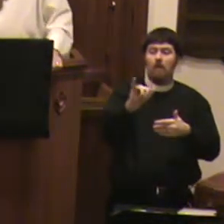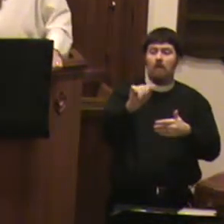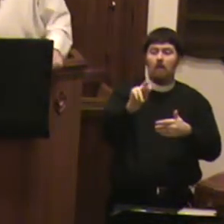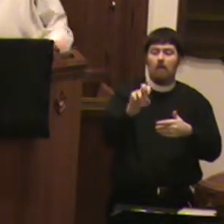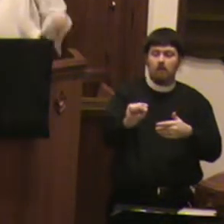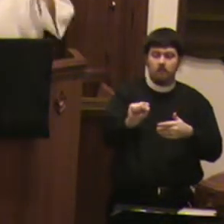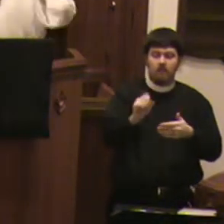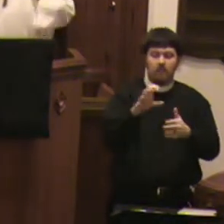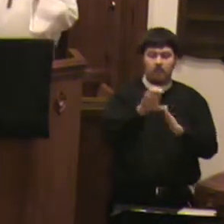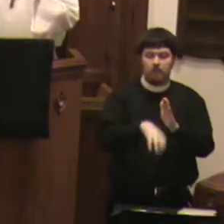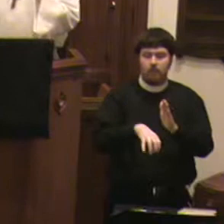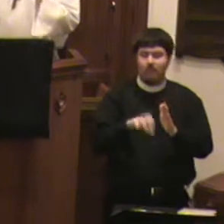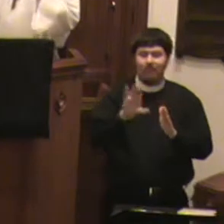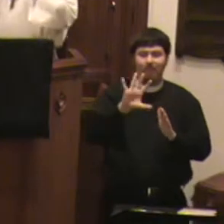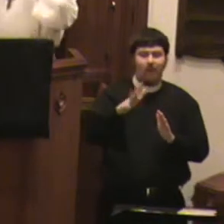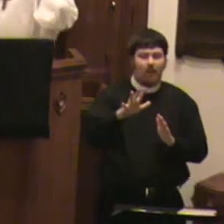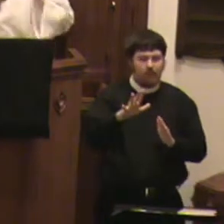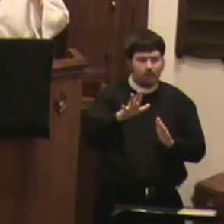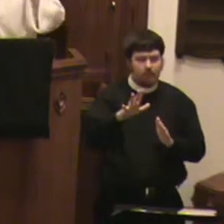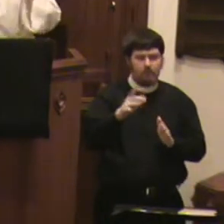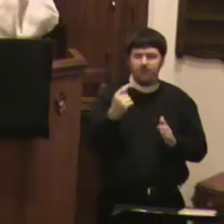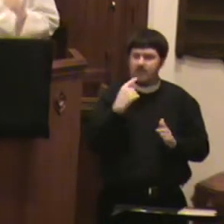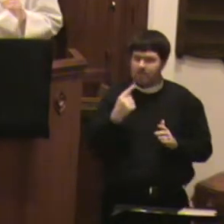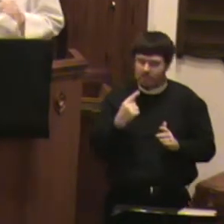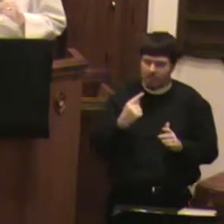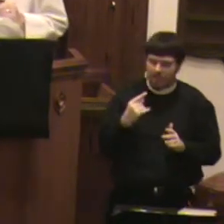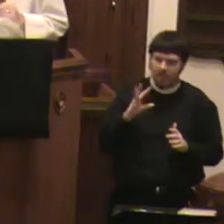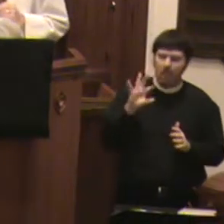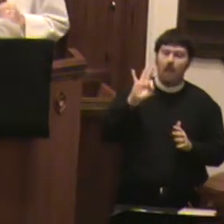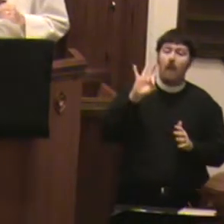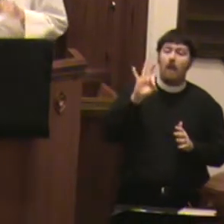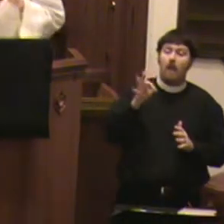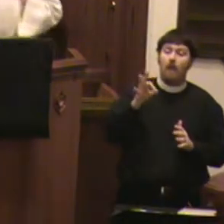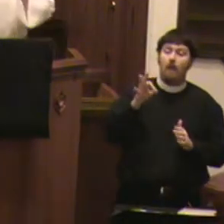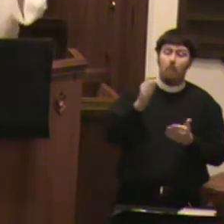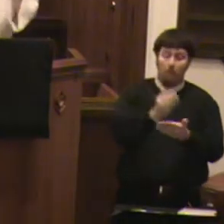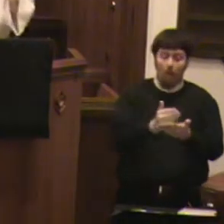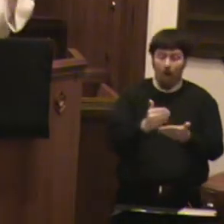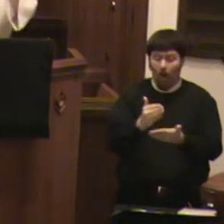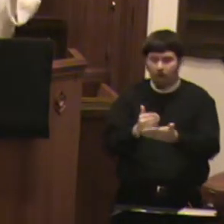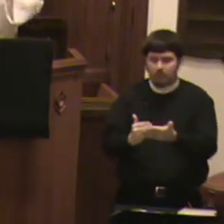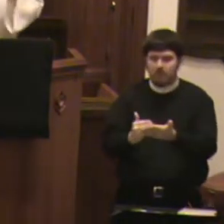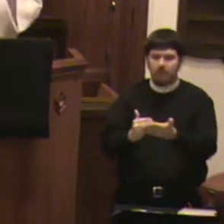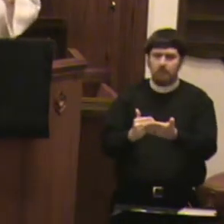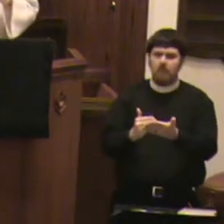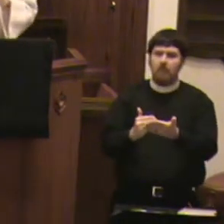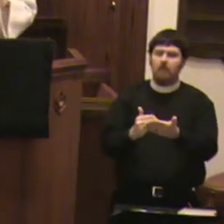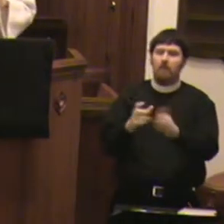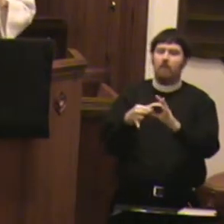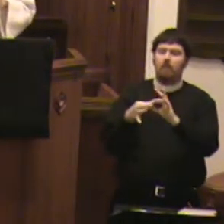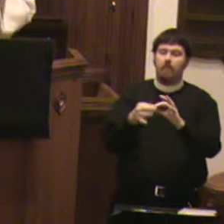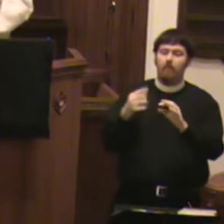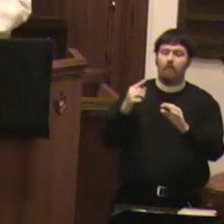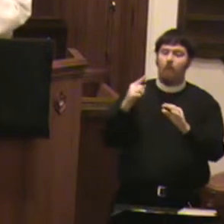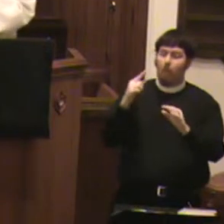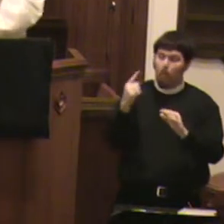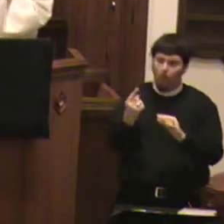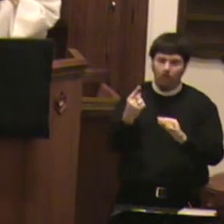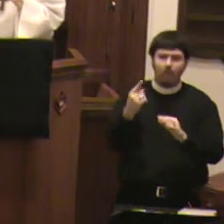And he states that there are nine parts of the singular fruit. Please note that that